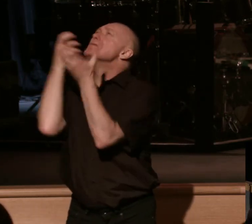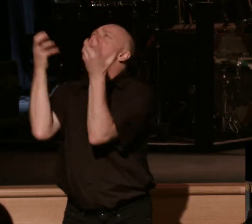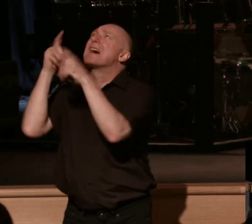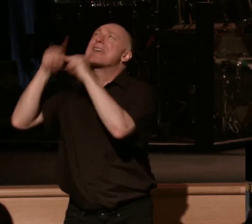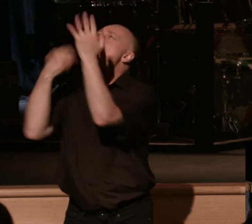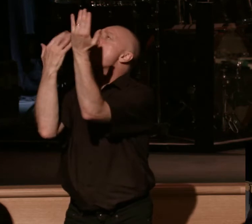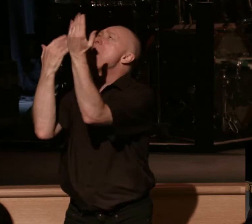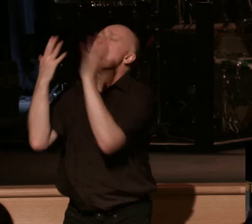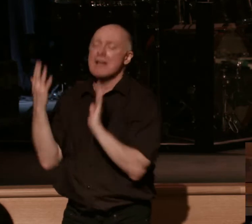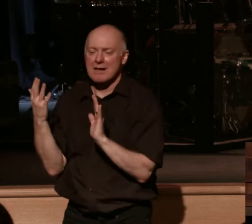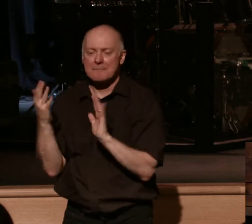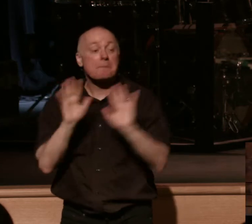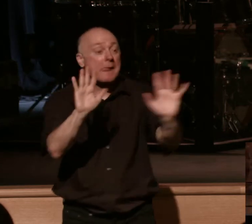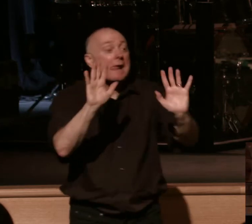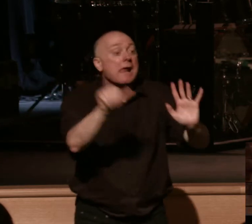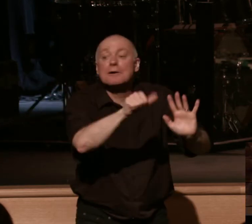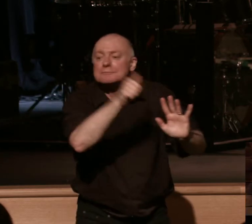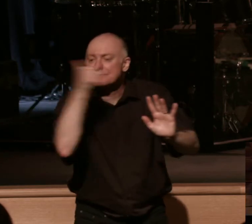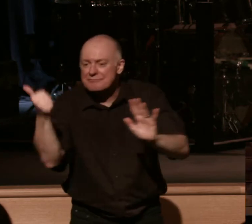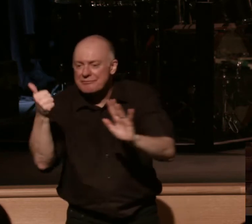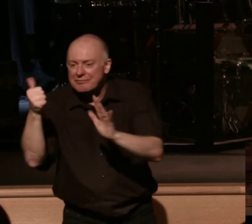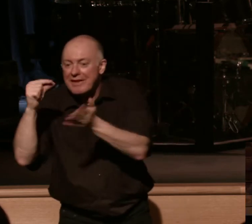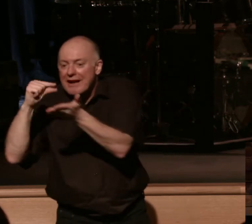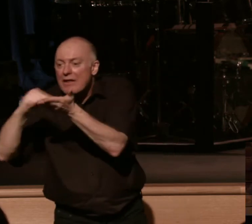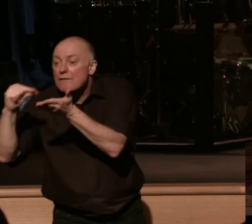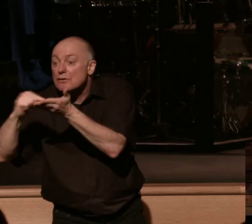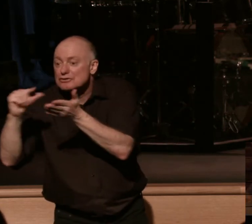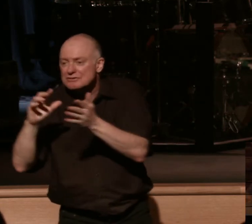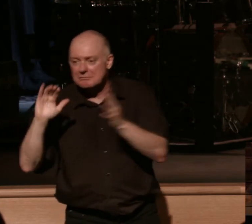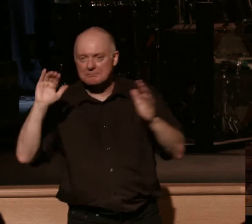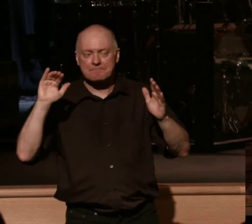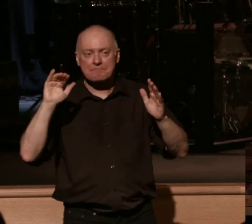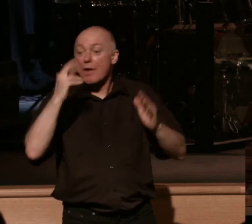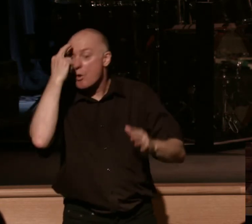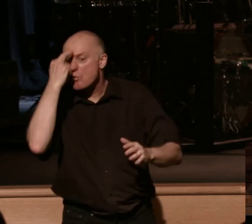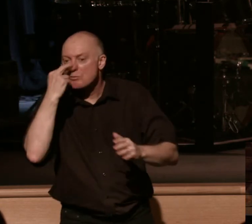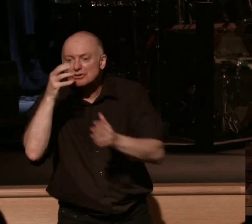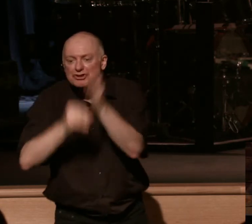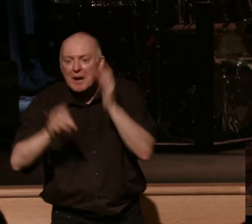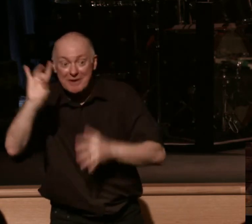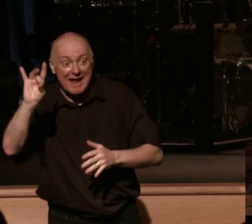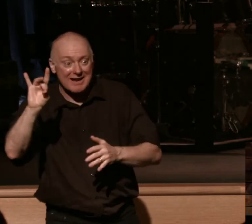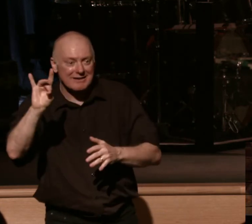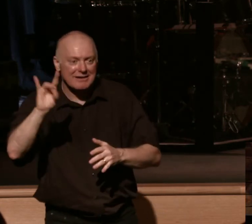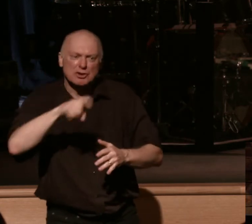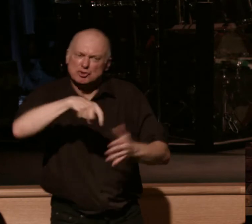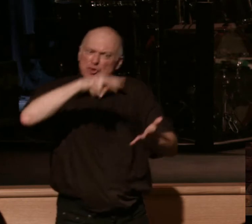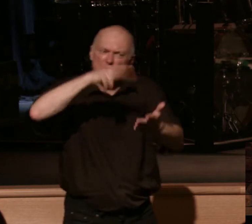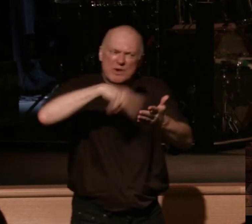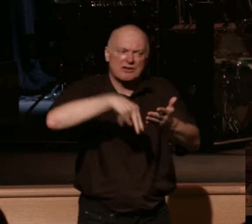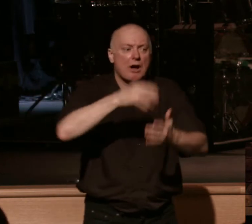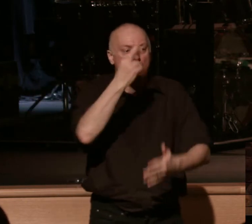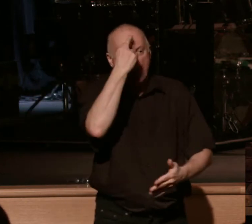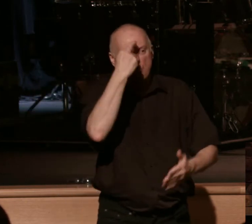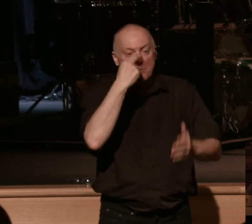groan a parallel text to 2 Corinthians 5 and groaning is Romans 8 I commend it to you today or tomorrow or this week read it